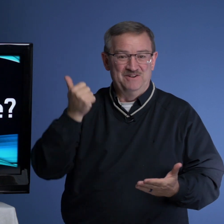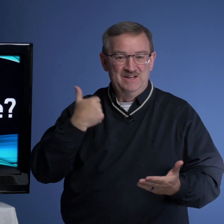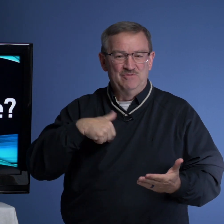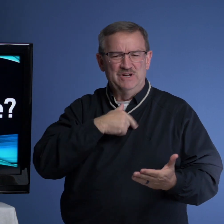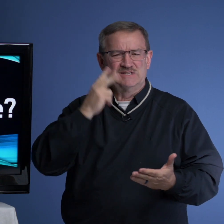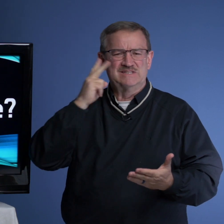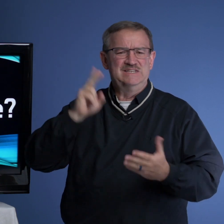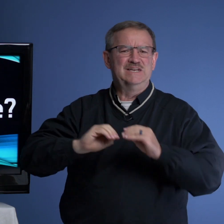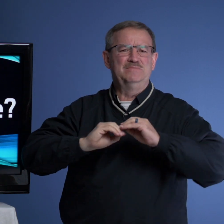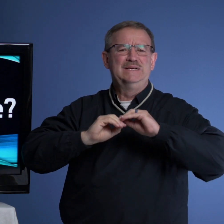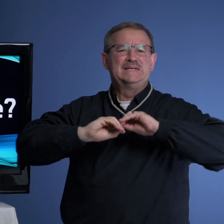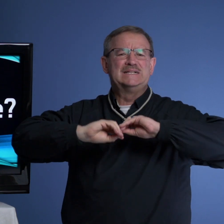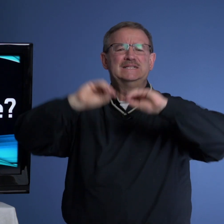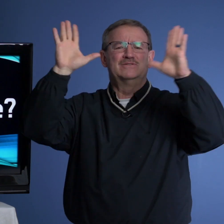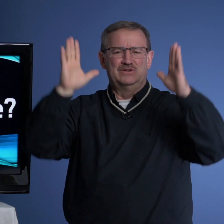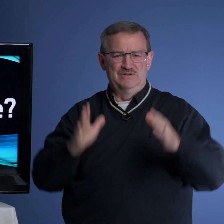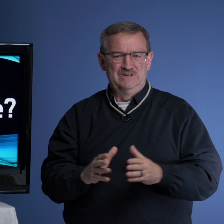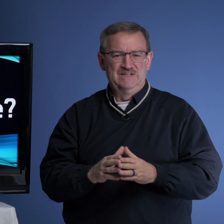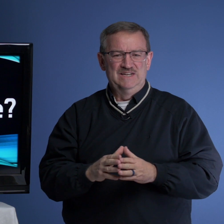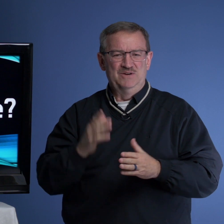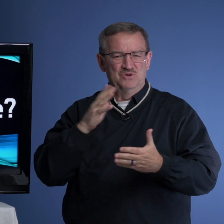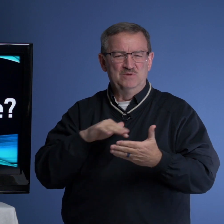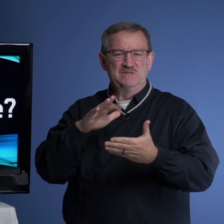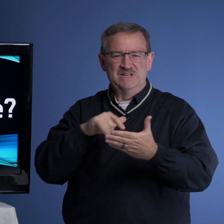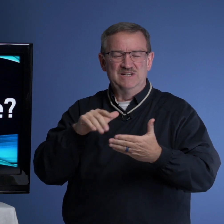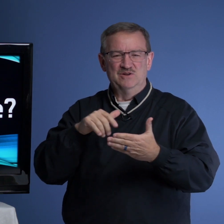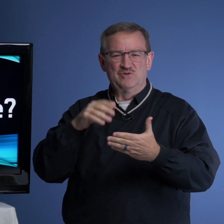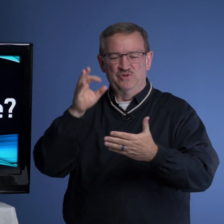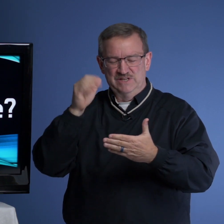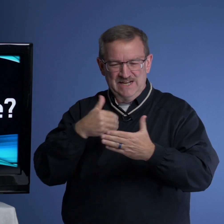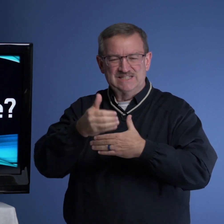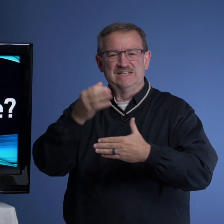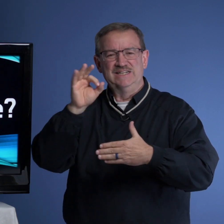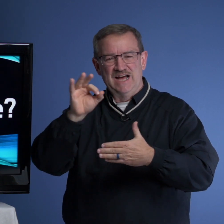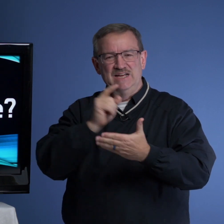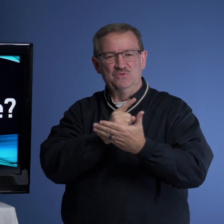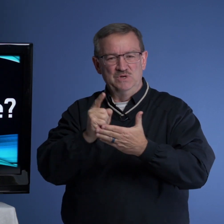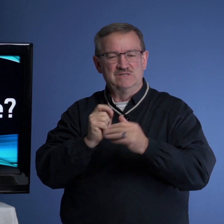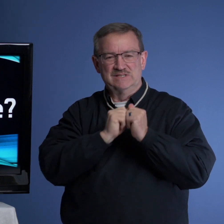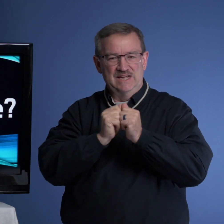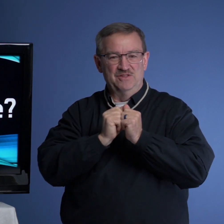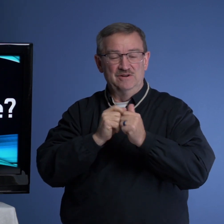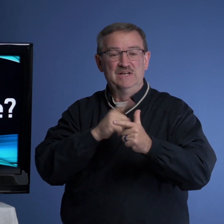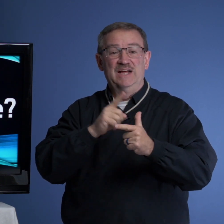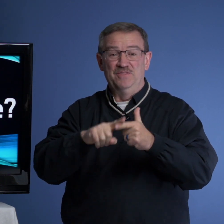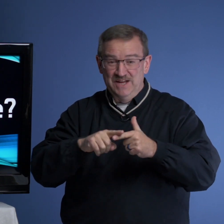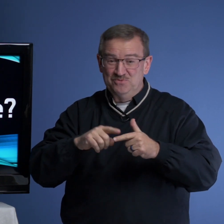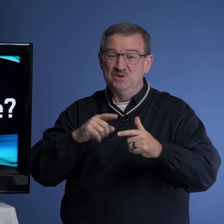for us to see Him clearer. And we're going to be studying those for the next nine weeks together, and then we